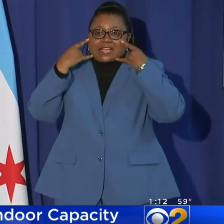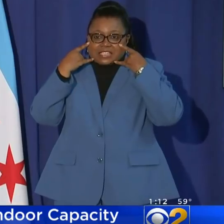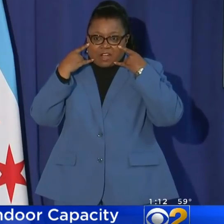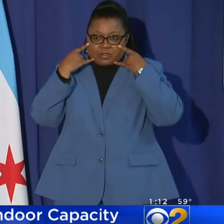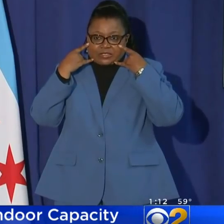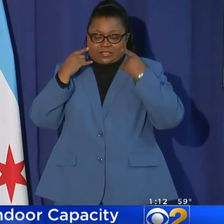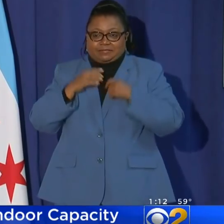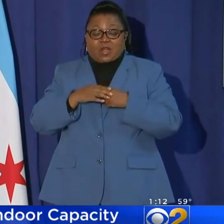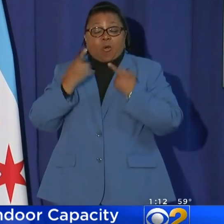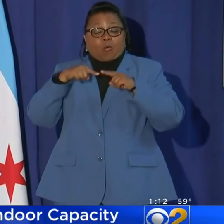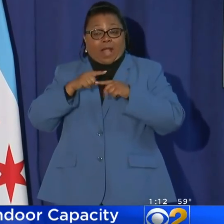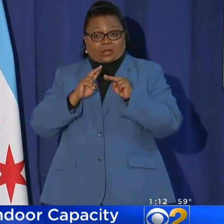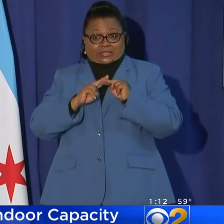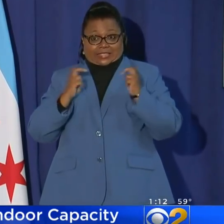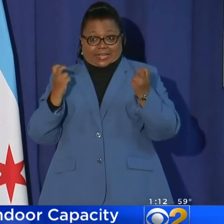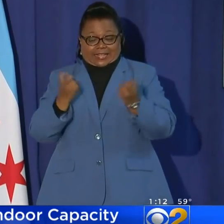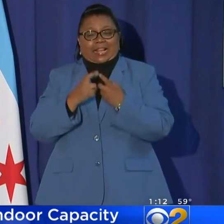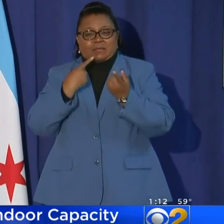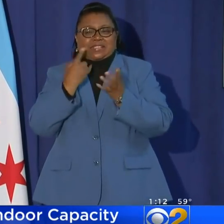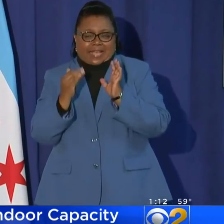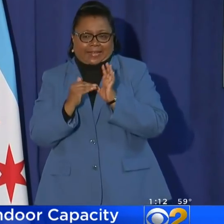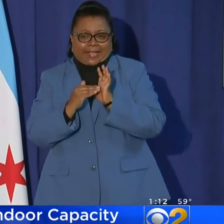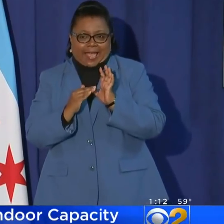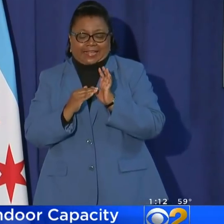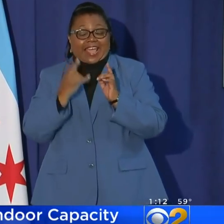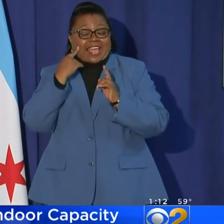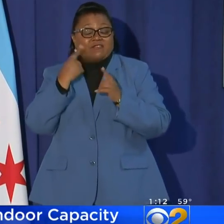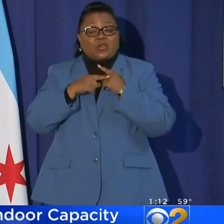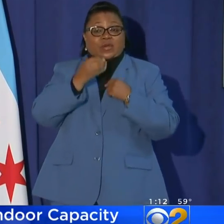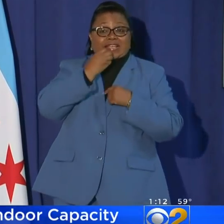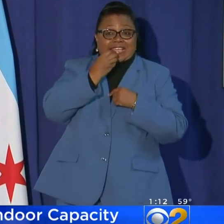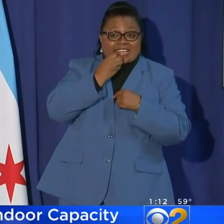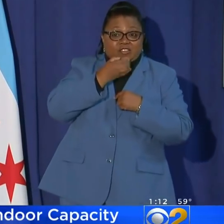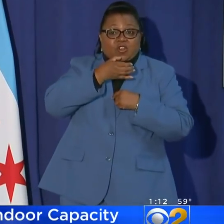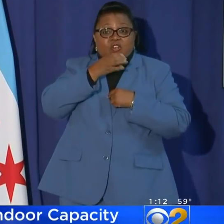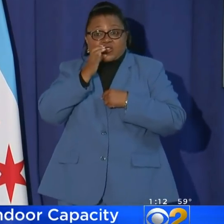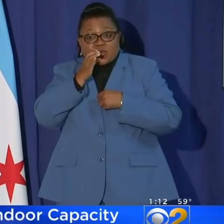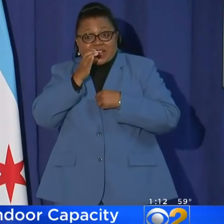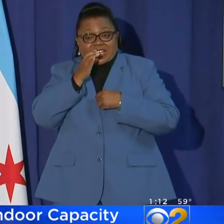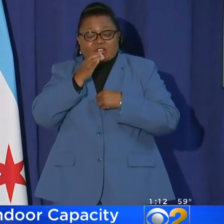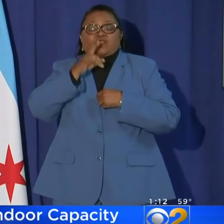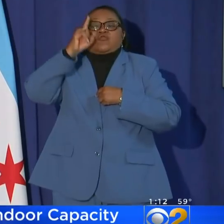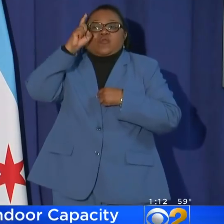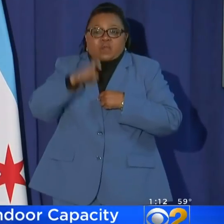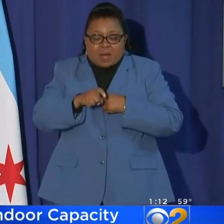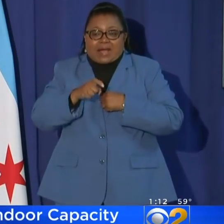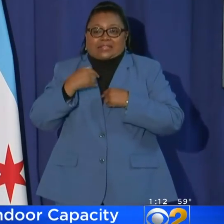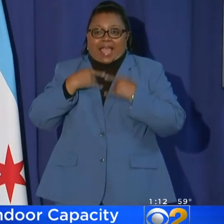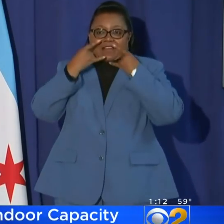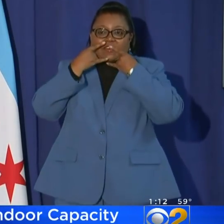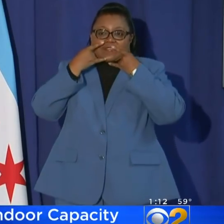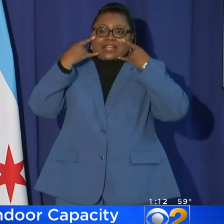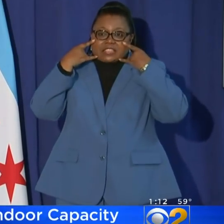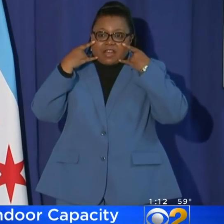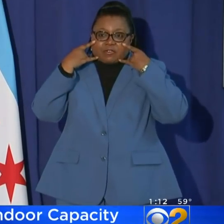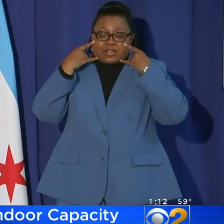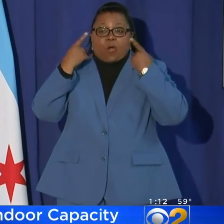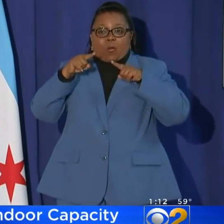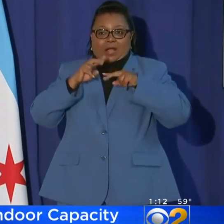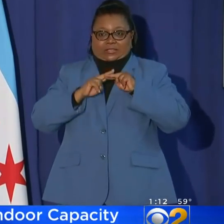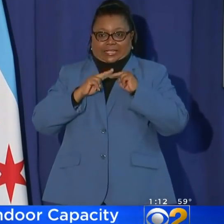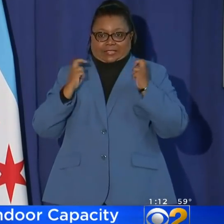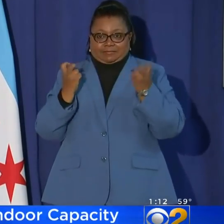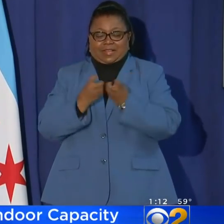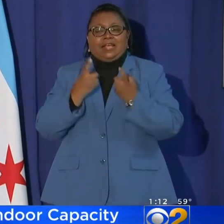coverings while seated. Let me say that again, unless you're eating or drinking, you must wear face coverings while